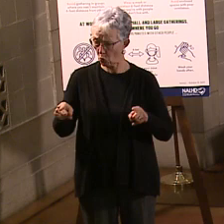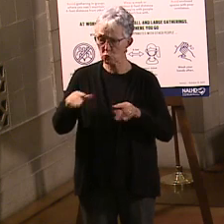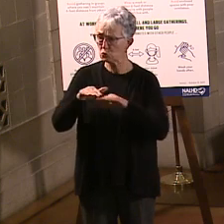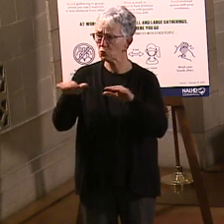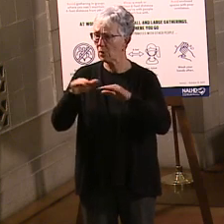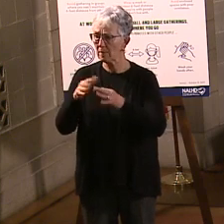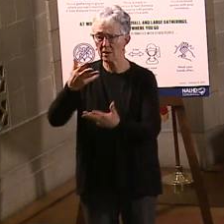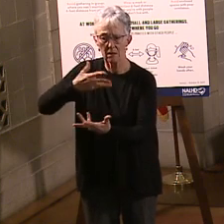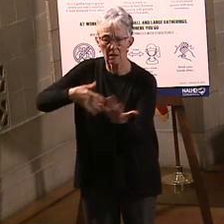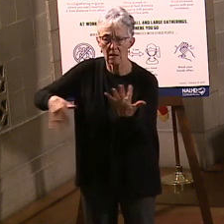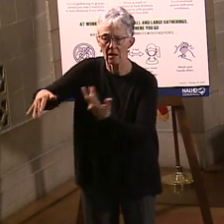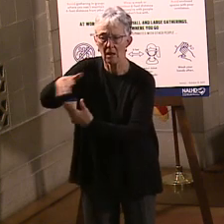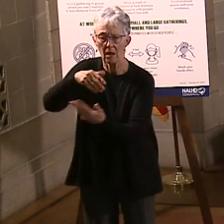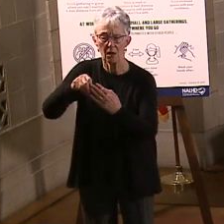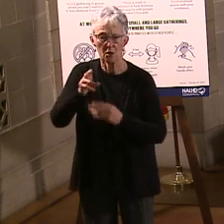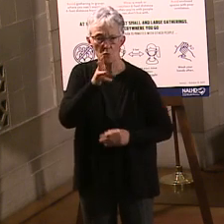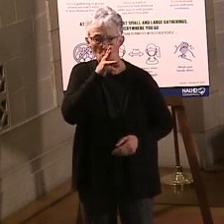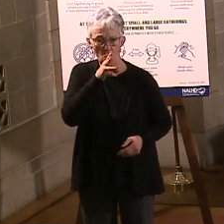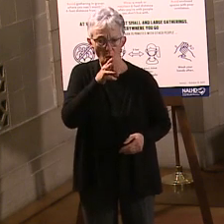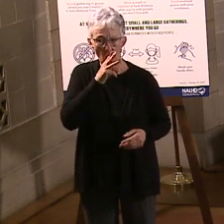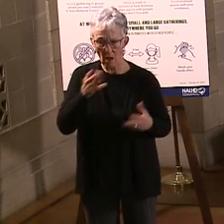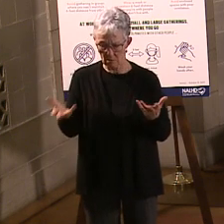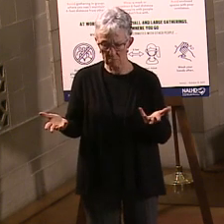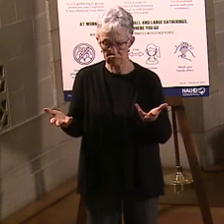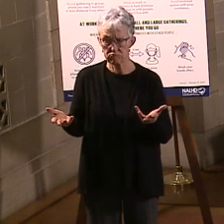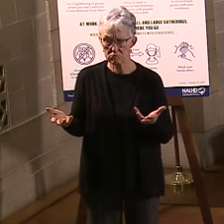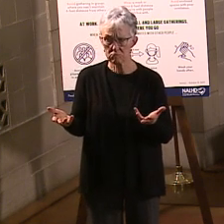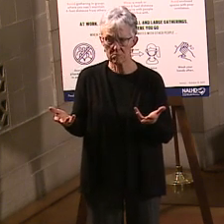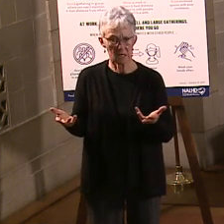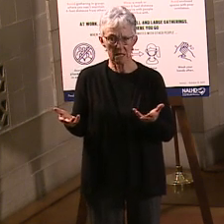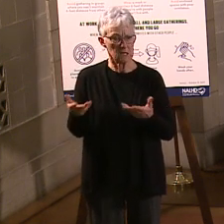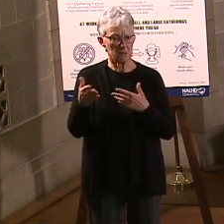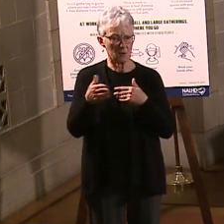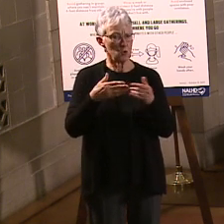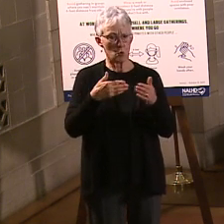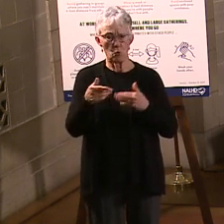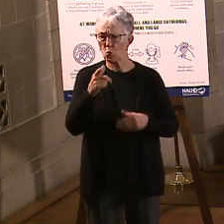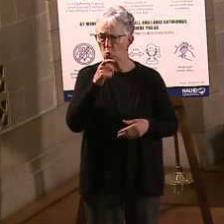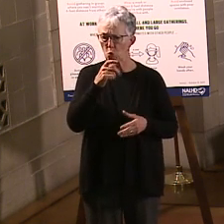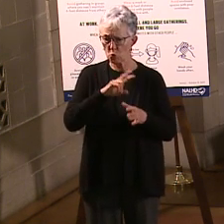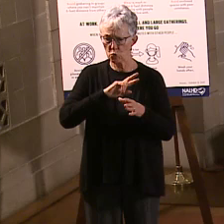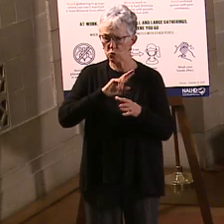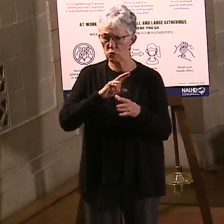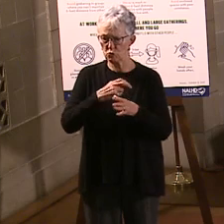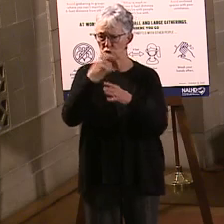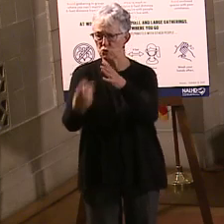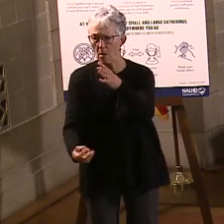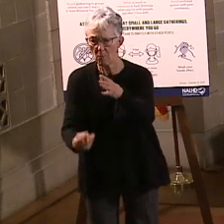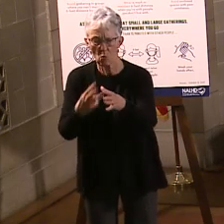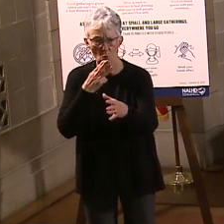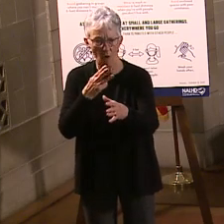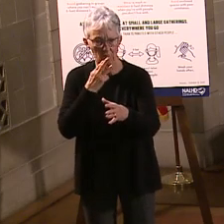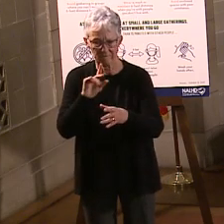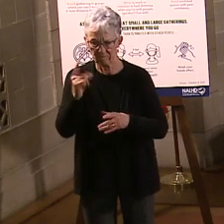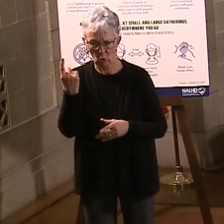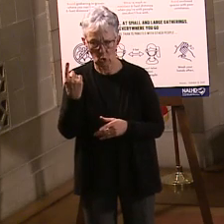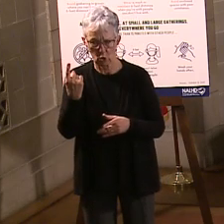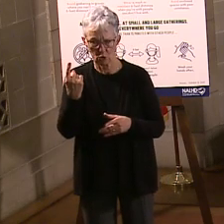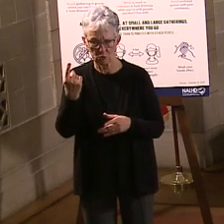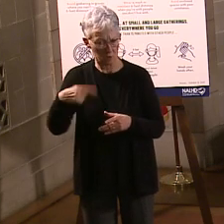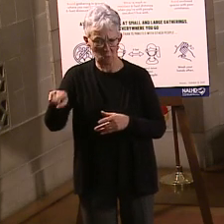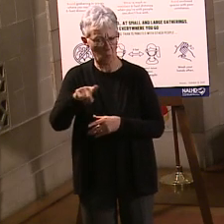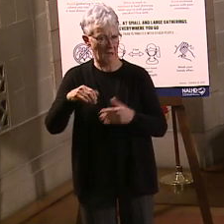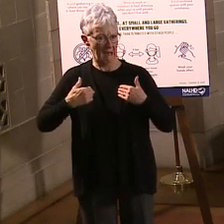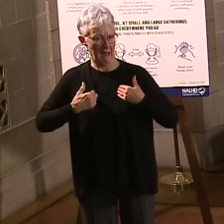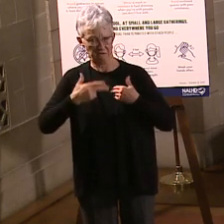And that's what we call by putting things in the pool. And it doesn't matter who got to that pool first. You're all having fun, right? So when we are